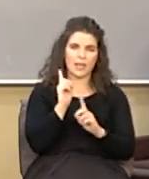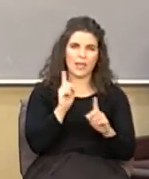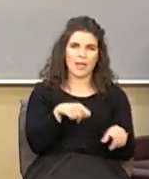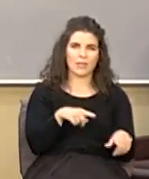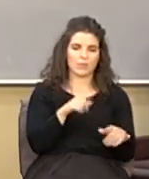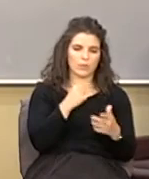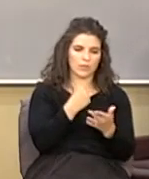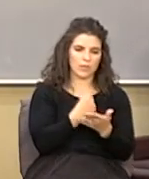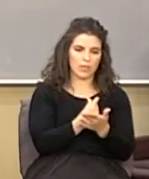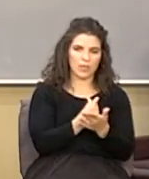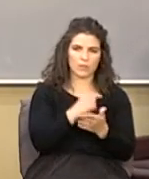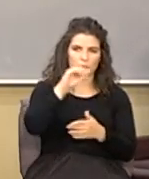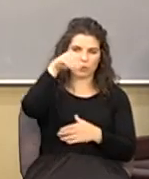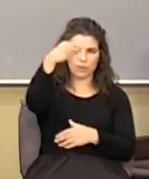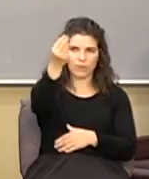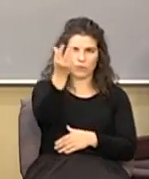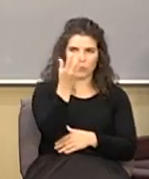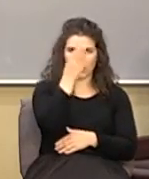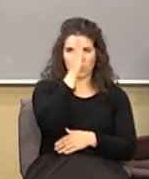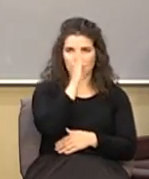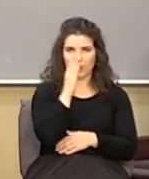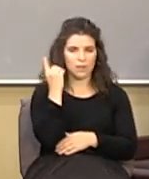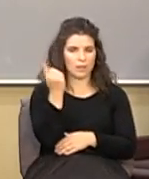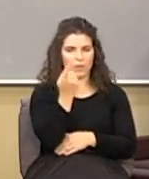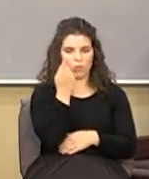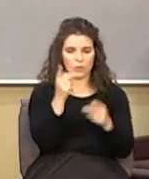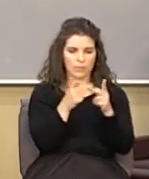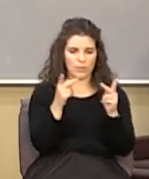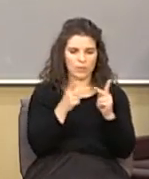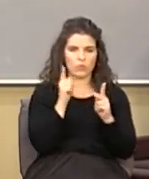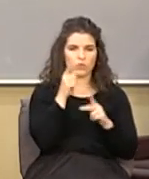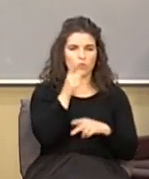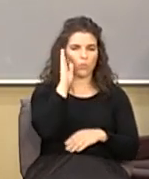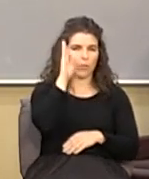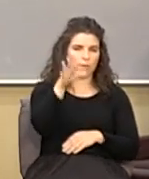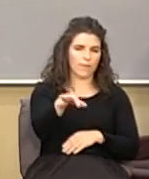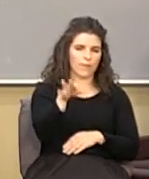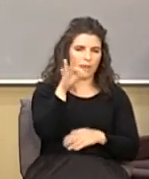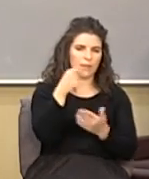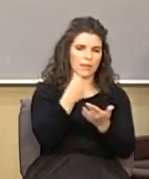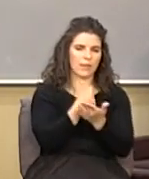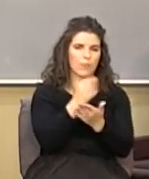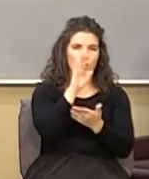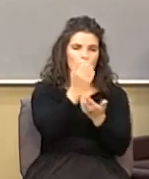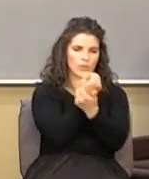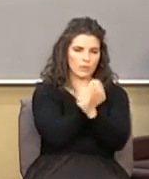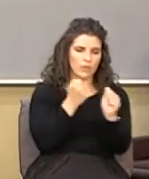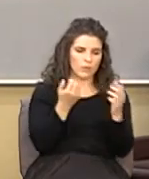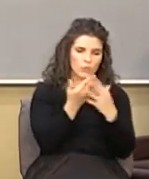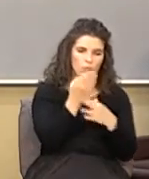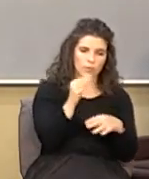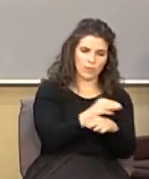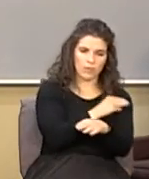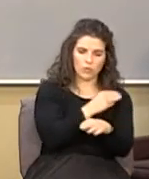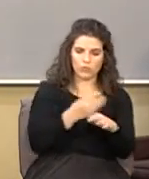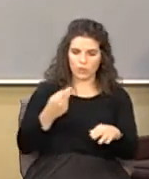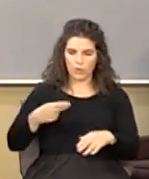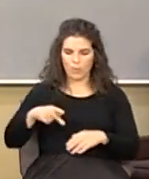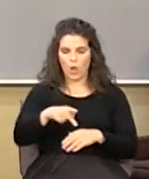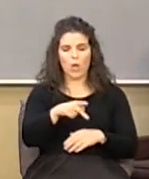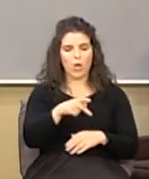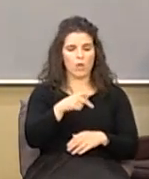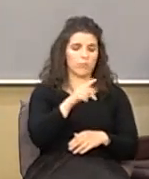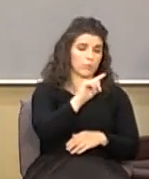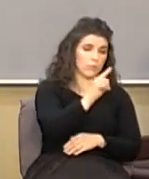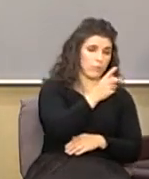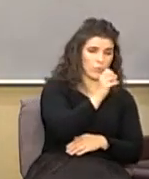is in the gospel of the grace of God the only place you'll find the gospel of your salvation is through the ministry that God gave you through the apostle Paul that thing in 1 Corinthians